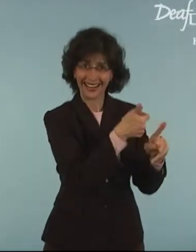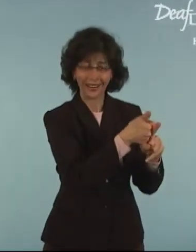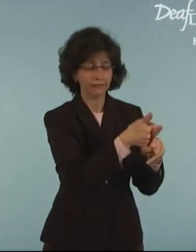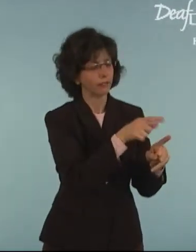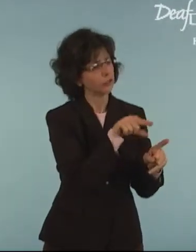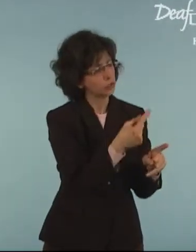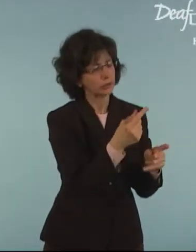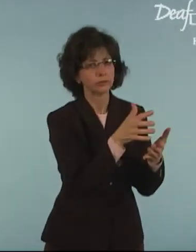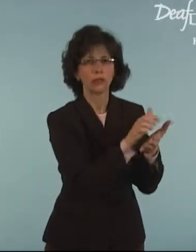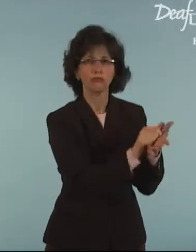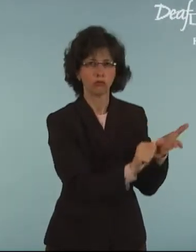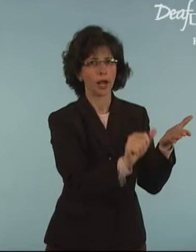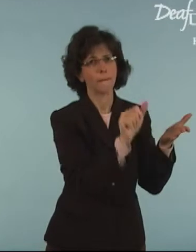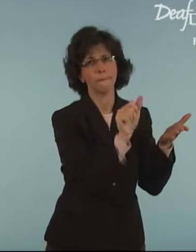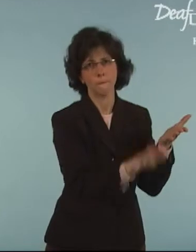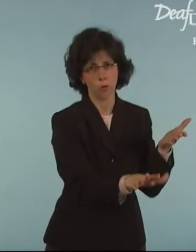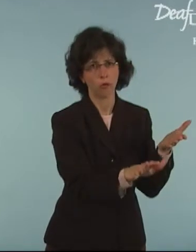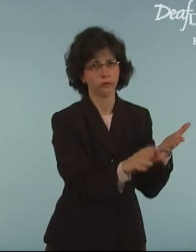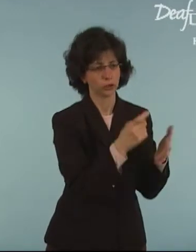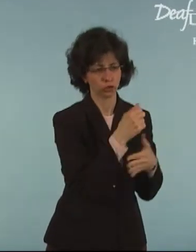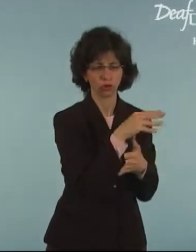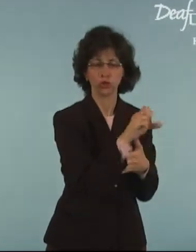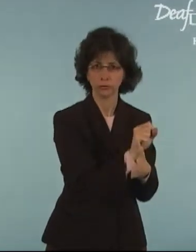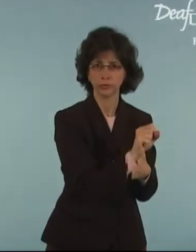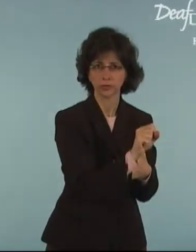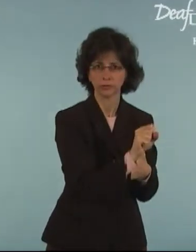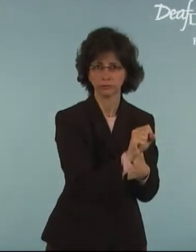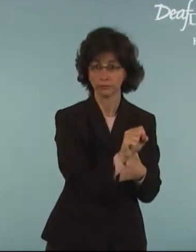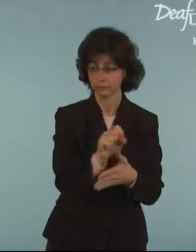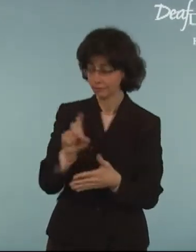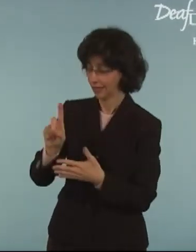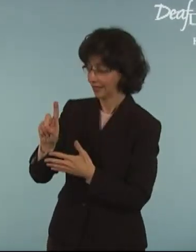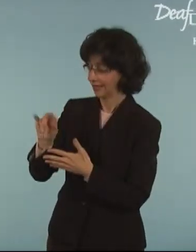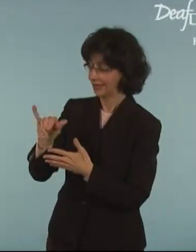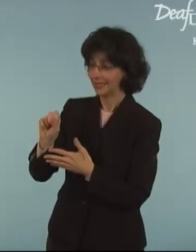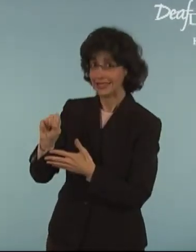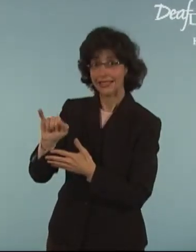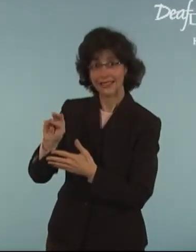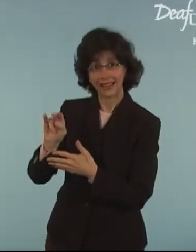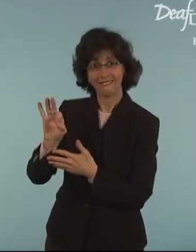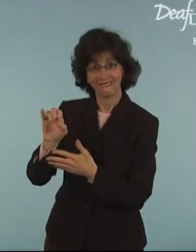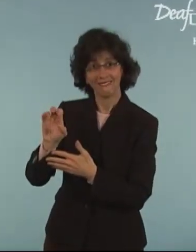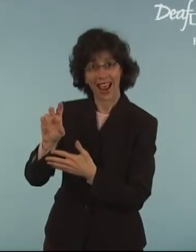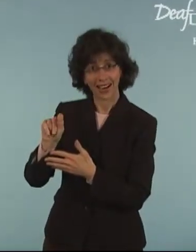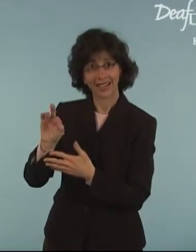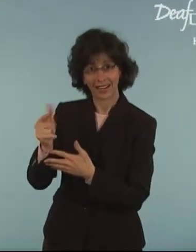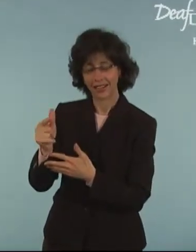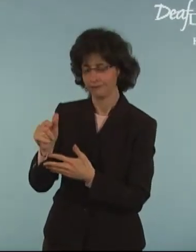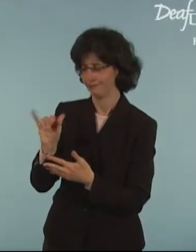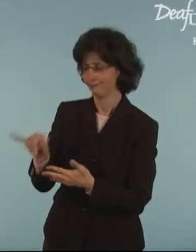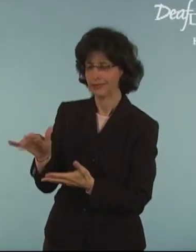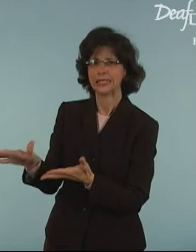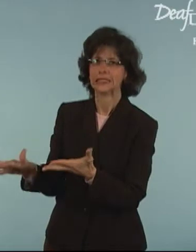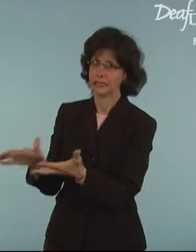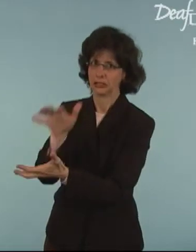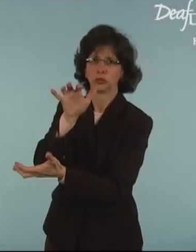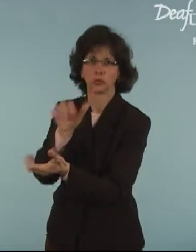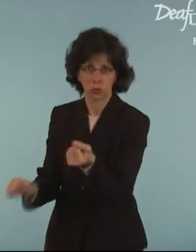simply removes the germs. Disinfecting, however, destroys